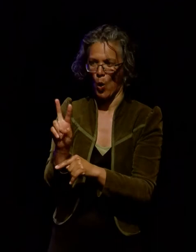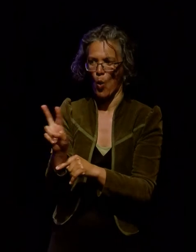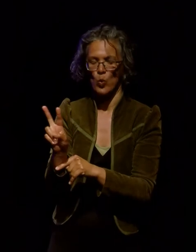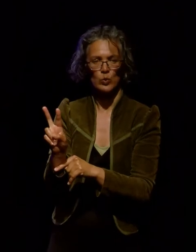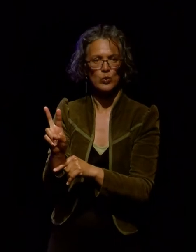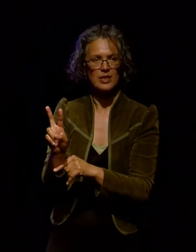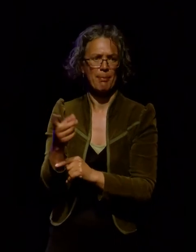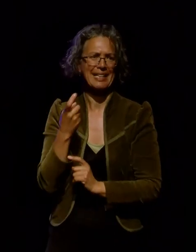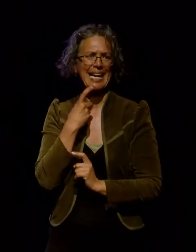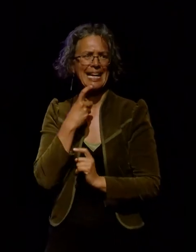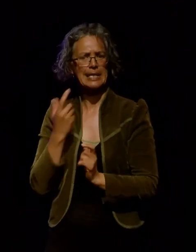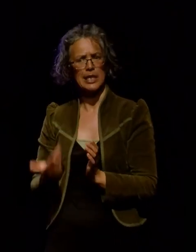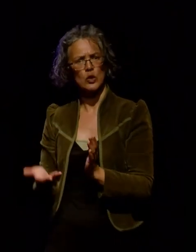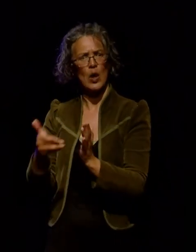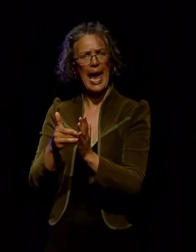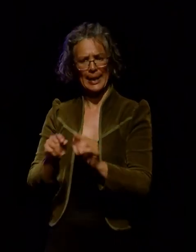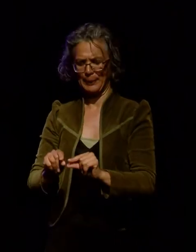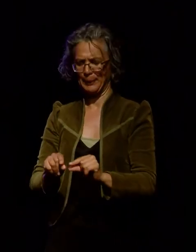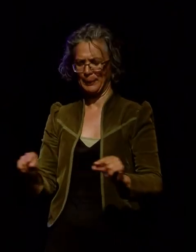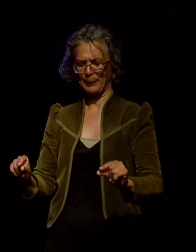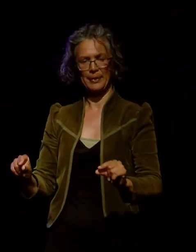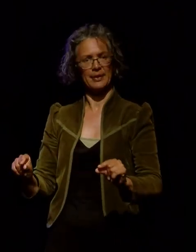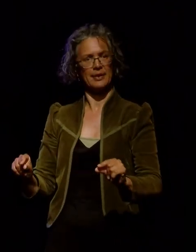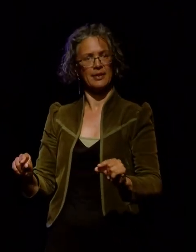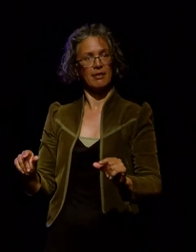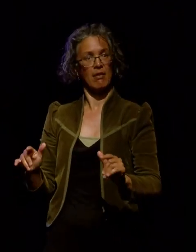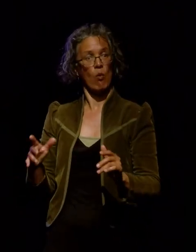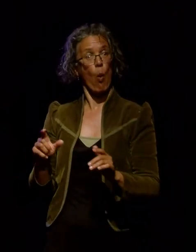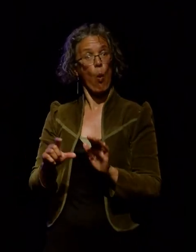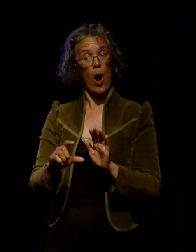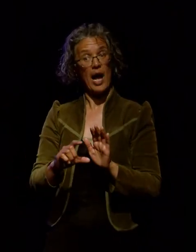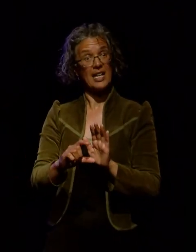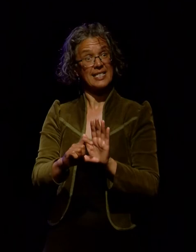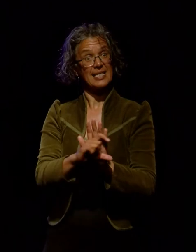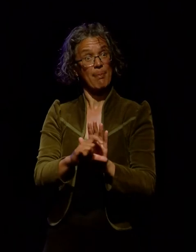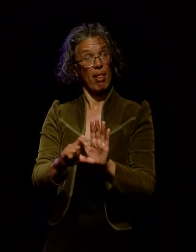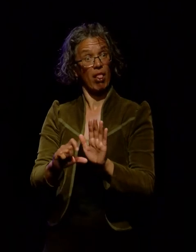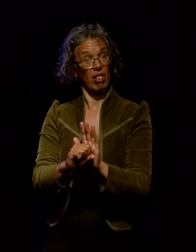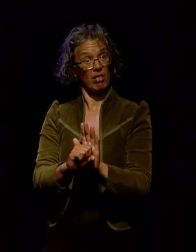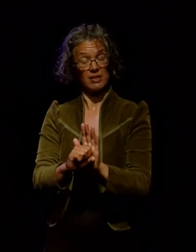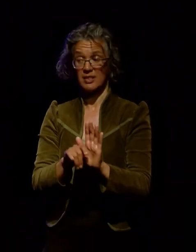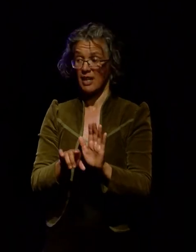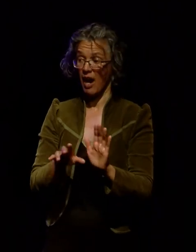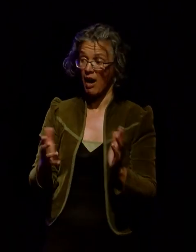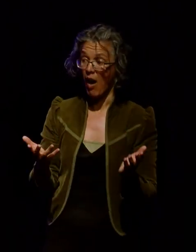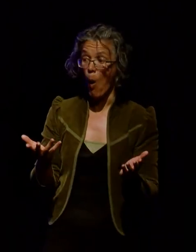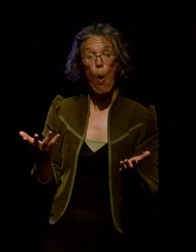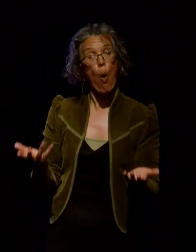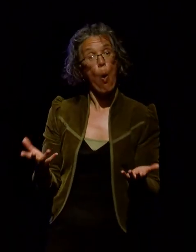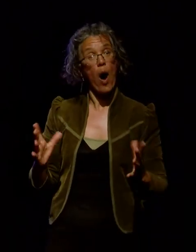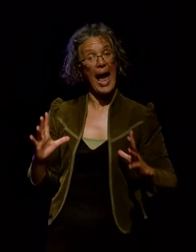can be easily put into a credit line. It can be put in symbols underneath the work or in the case of this presentation it's in the end slide.